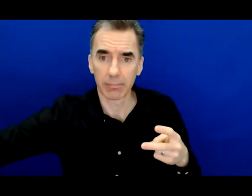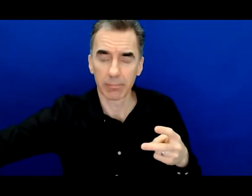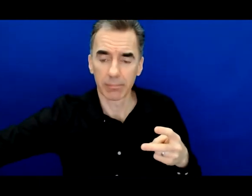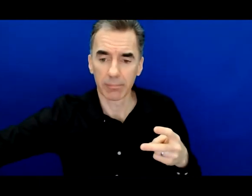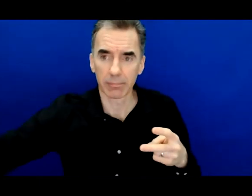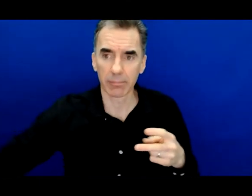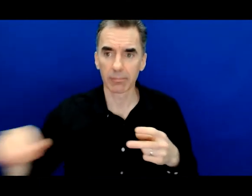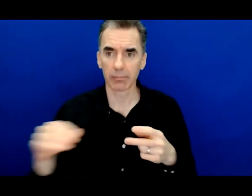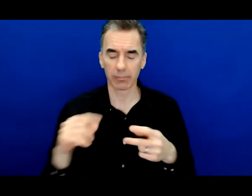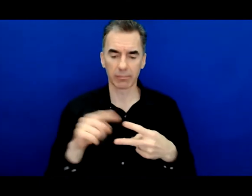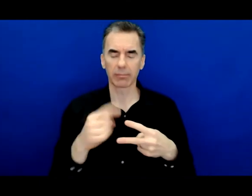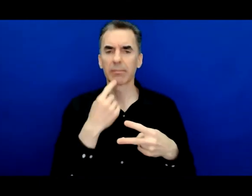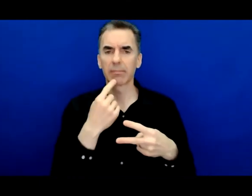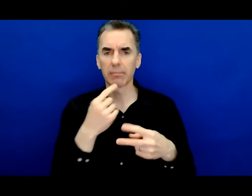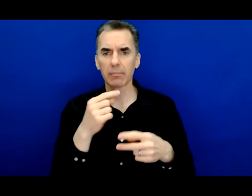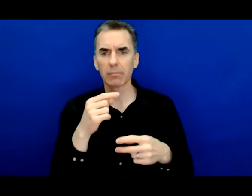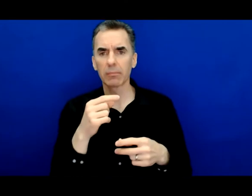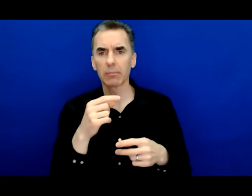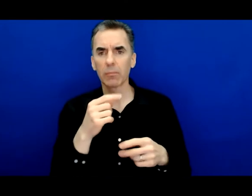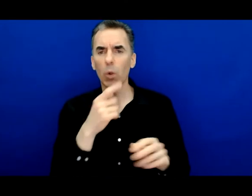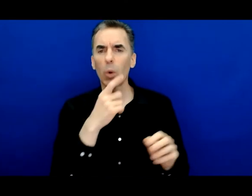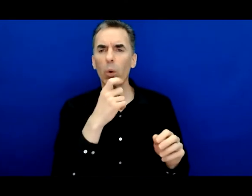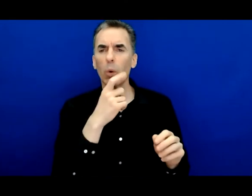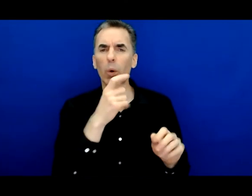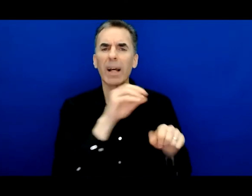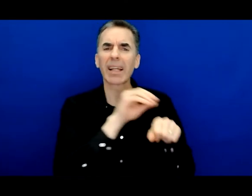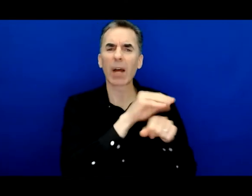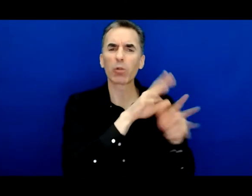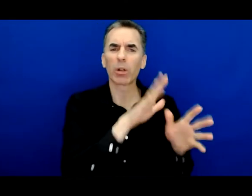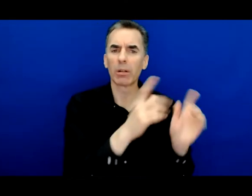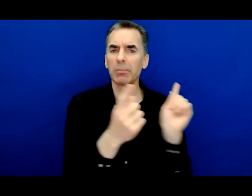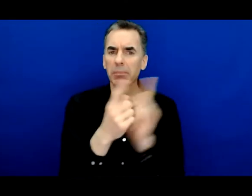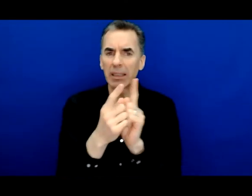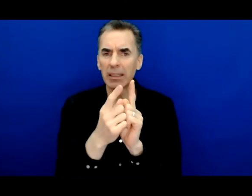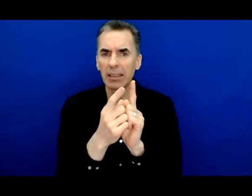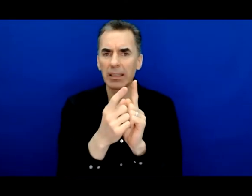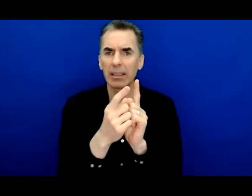if you could speak to the counselor who initiated your academic journey what would you say